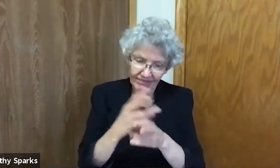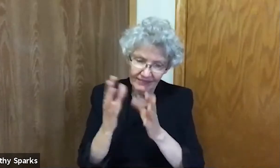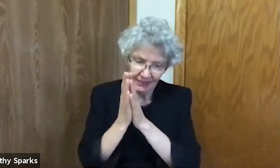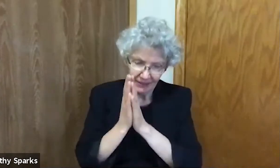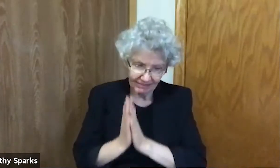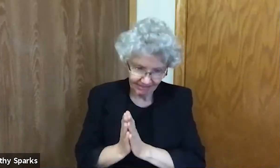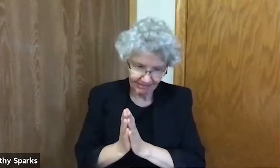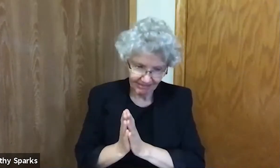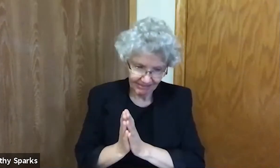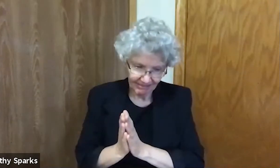Amen.